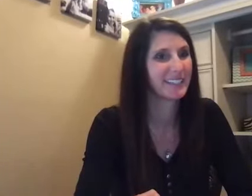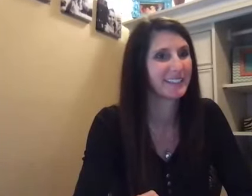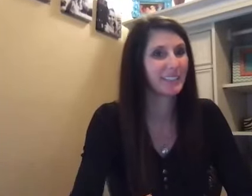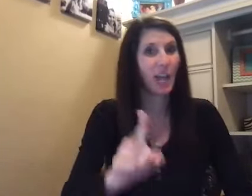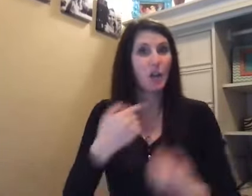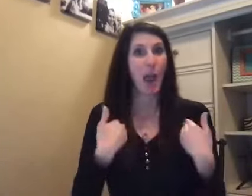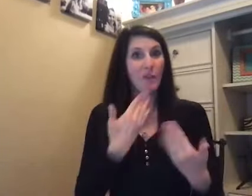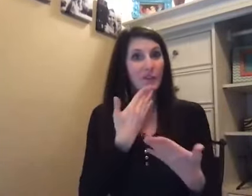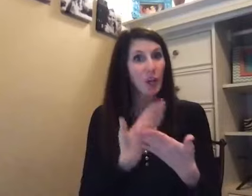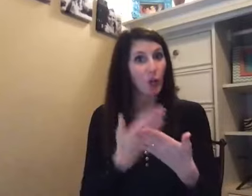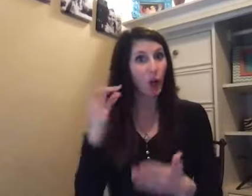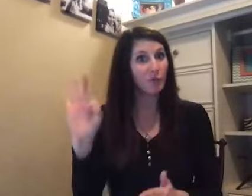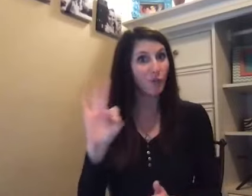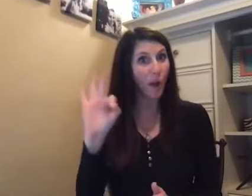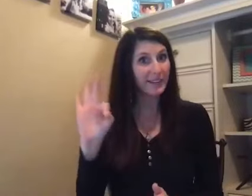You happy to go on Friday?